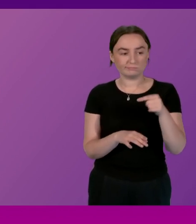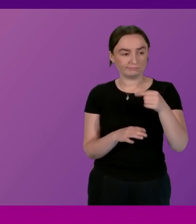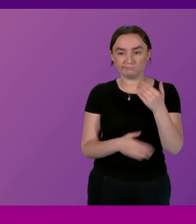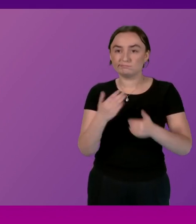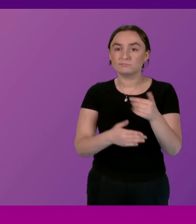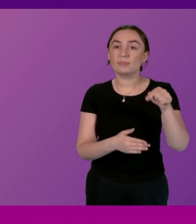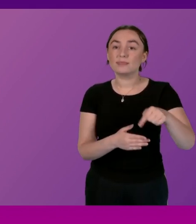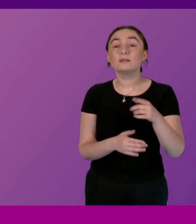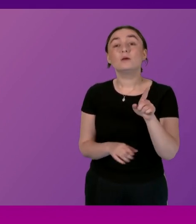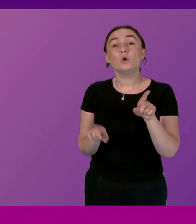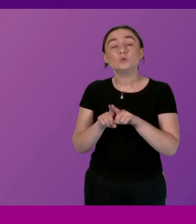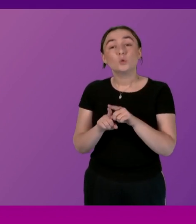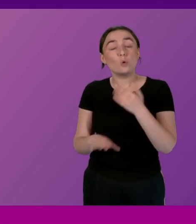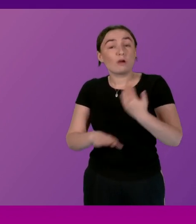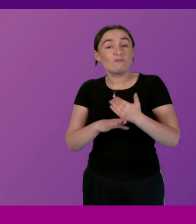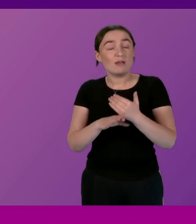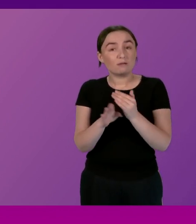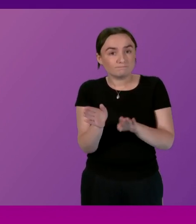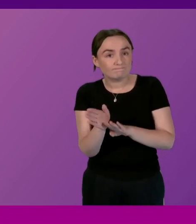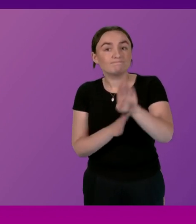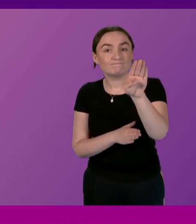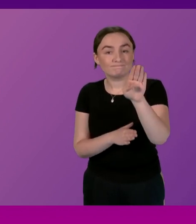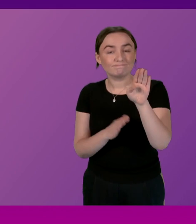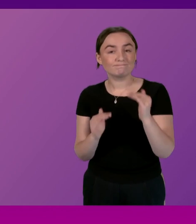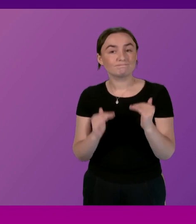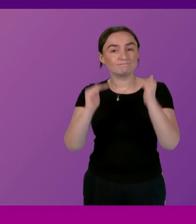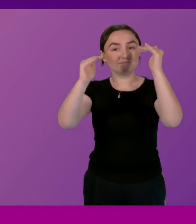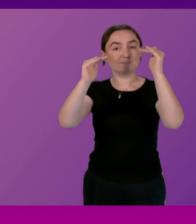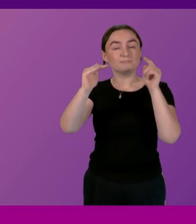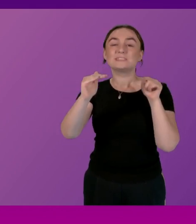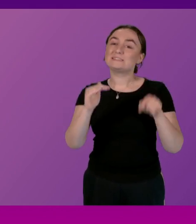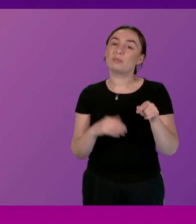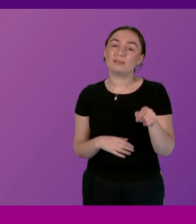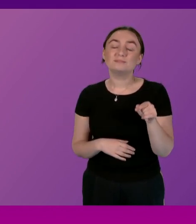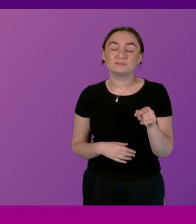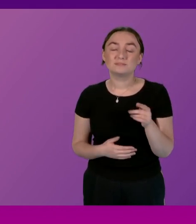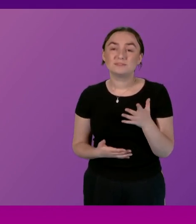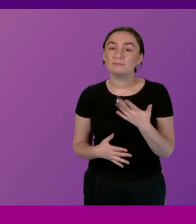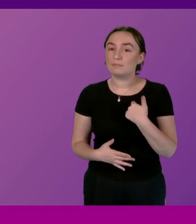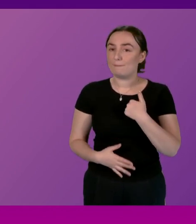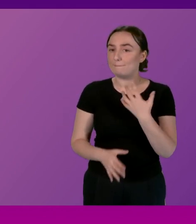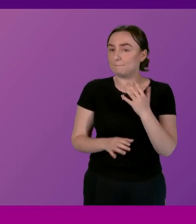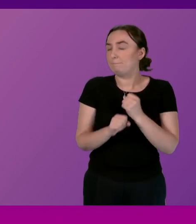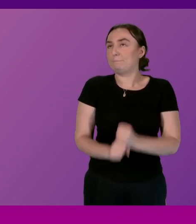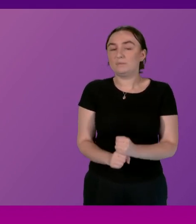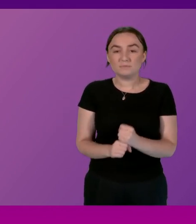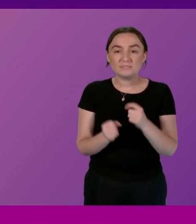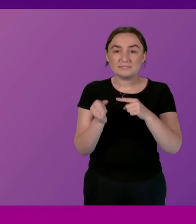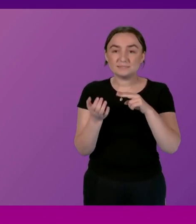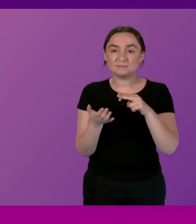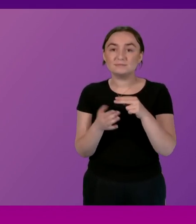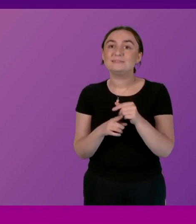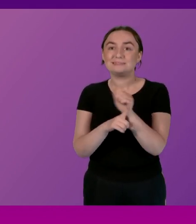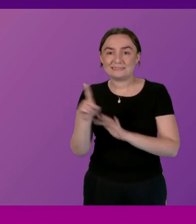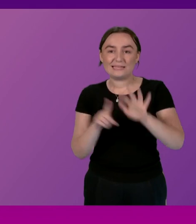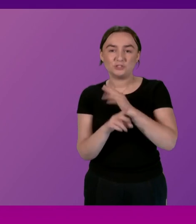and career progression hugely important as well and that's why I'm absolutely committed to the national care service it's not the